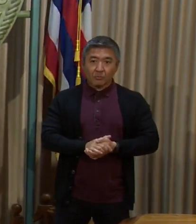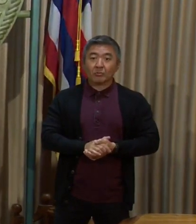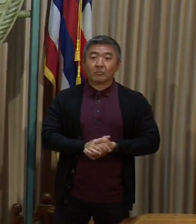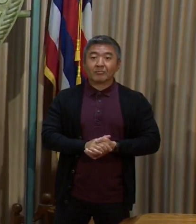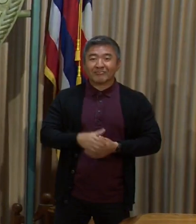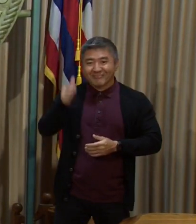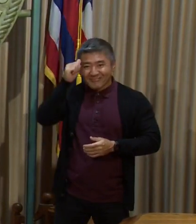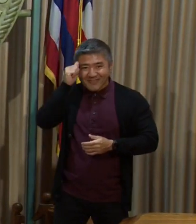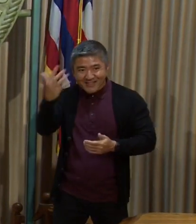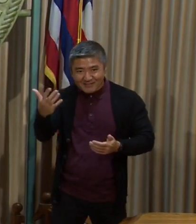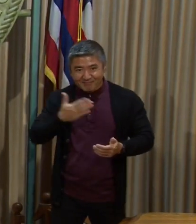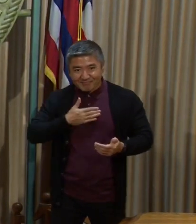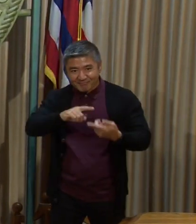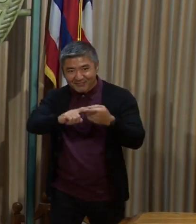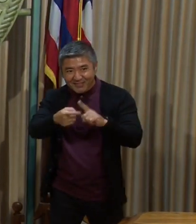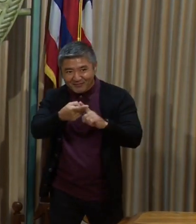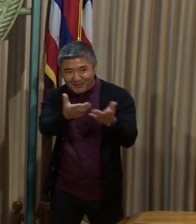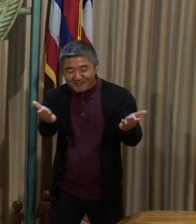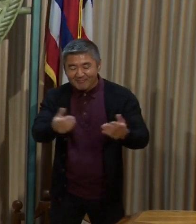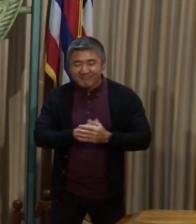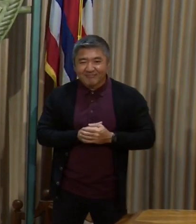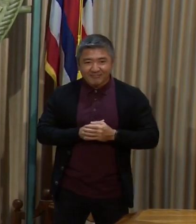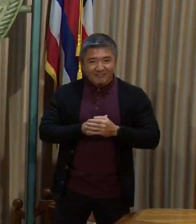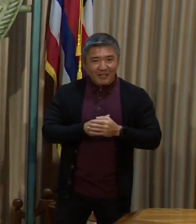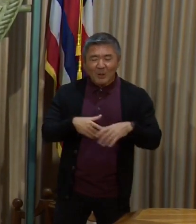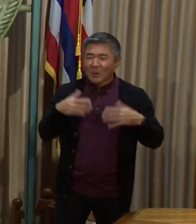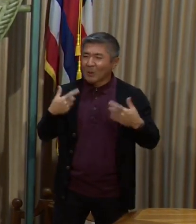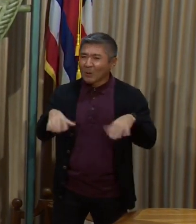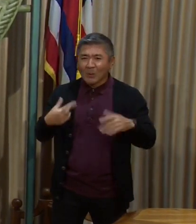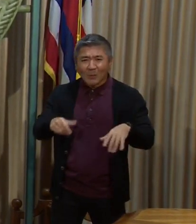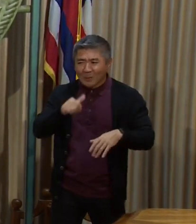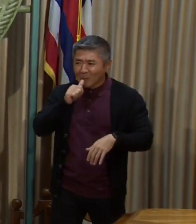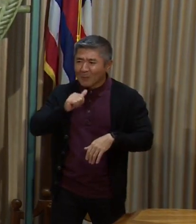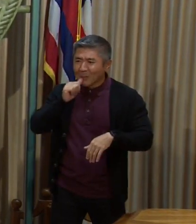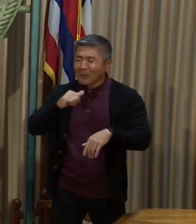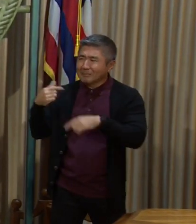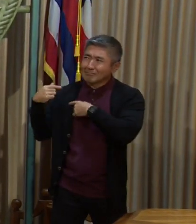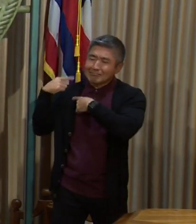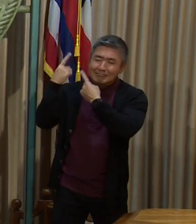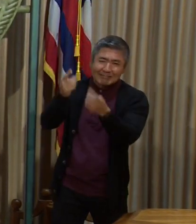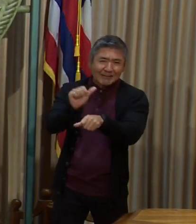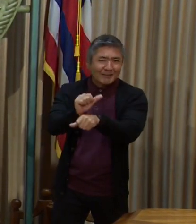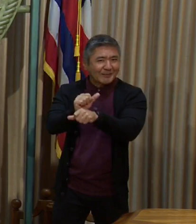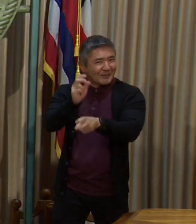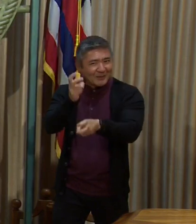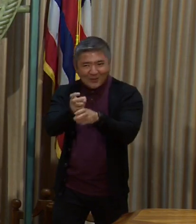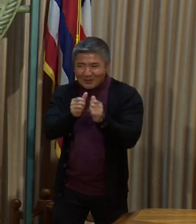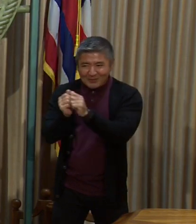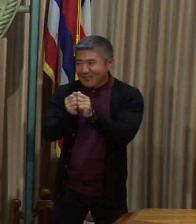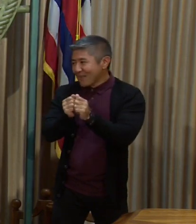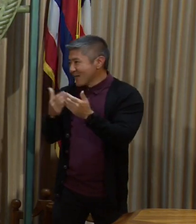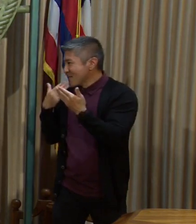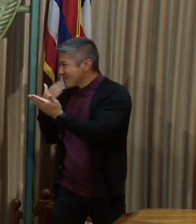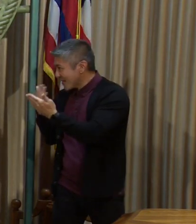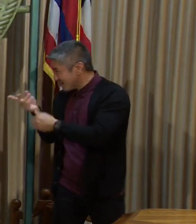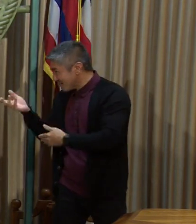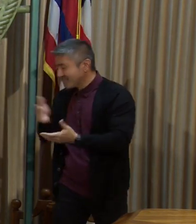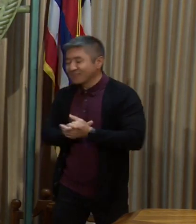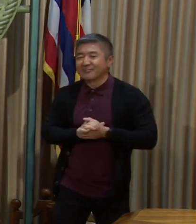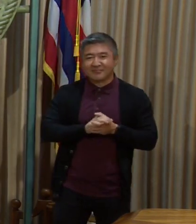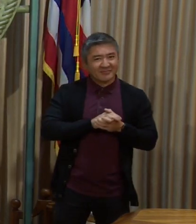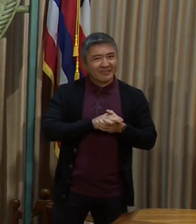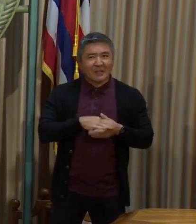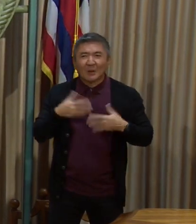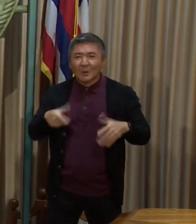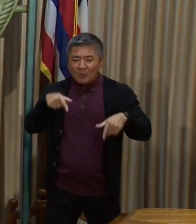Hello, friends. We've come a long way together, as Gov pointed out. Thank you, Gov. Thank you, General. We've come a long way together